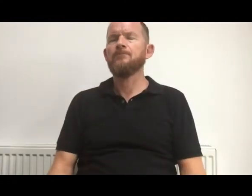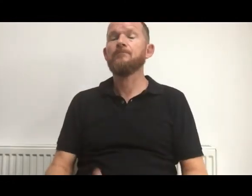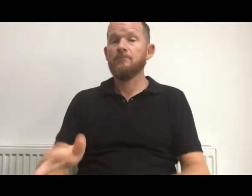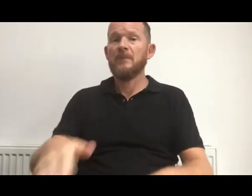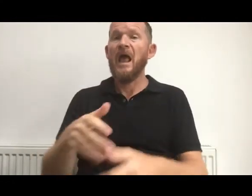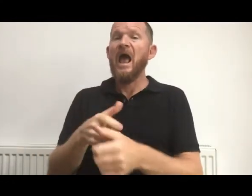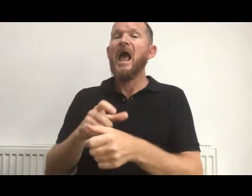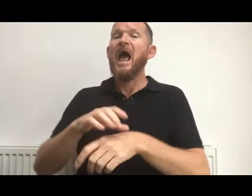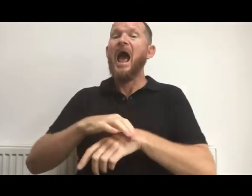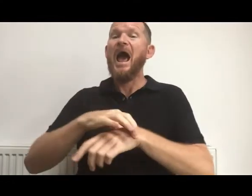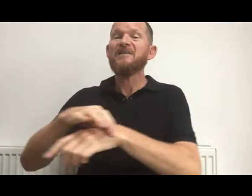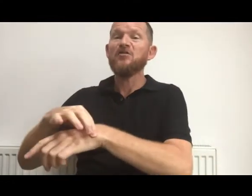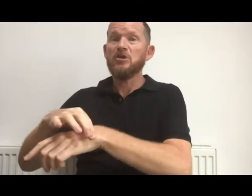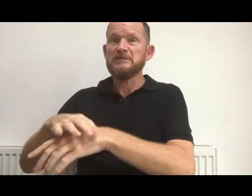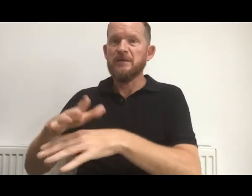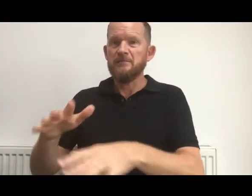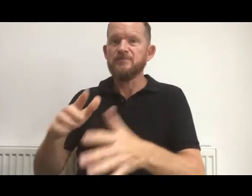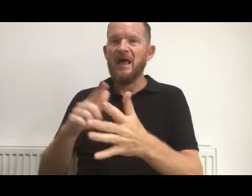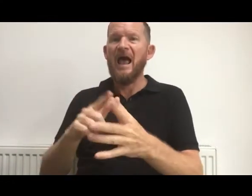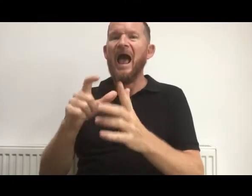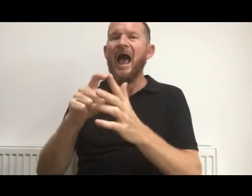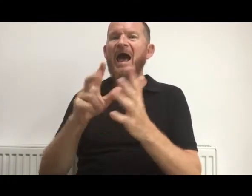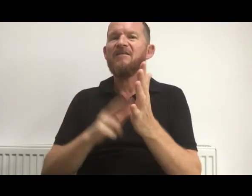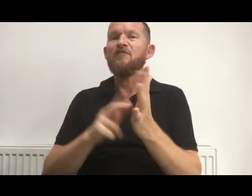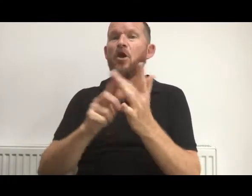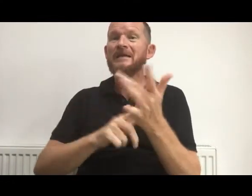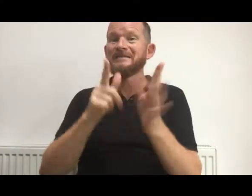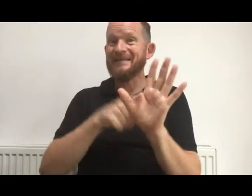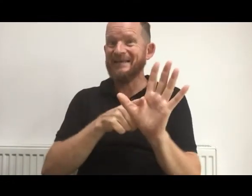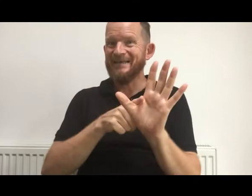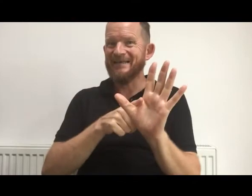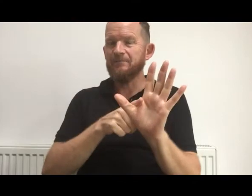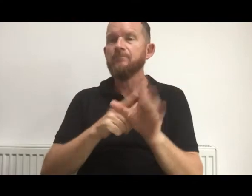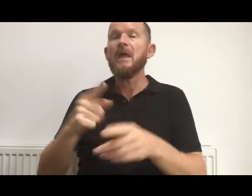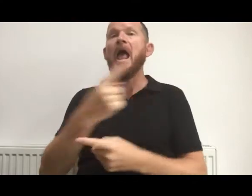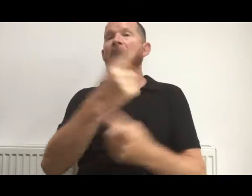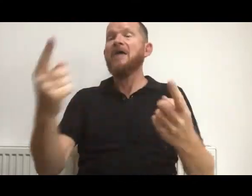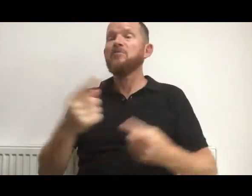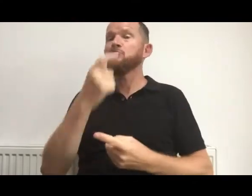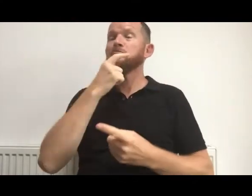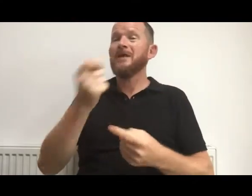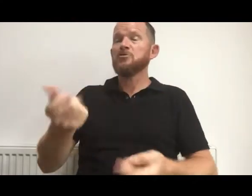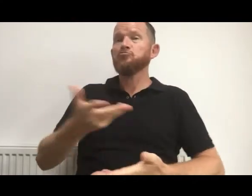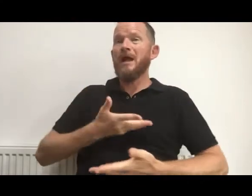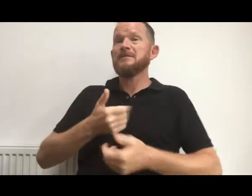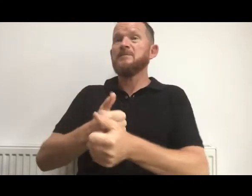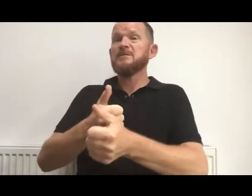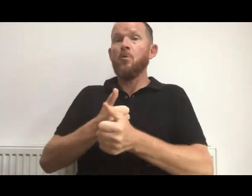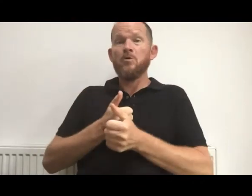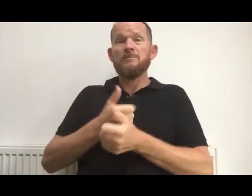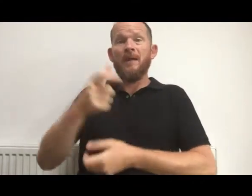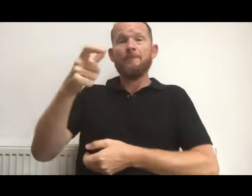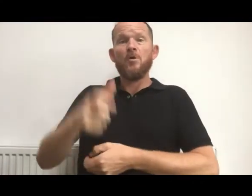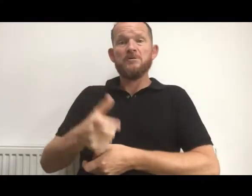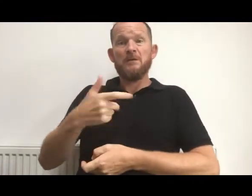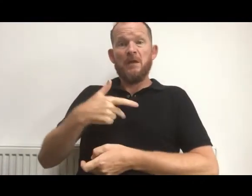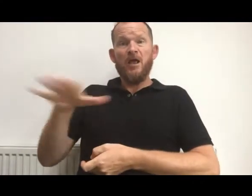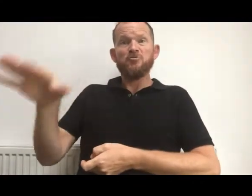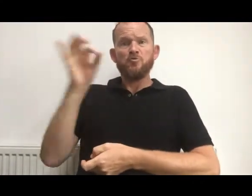Advocacy. Everyone usually has a right to be supported by a person of their choice. You must